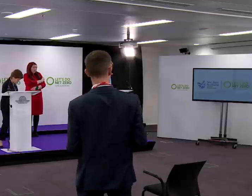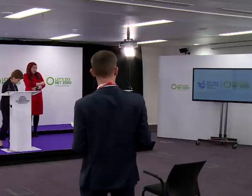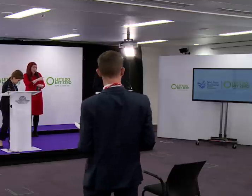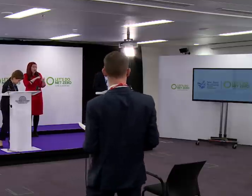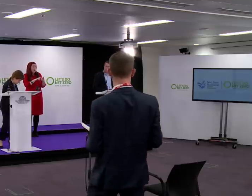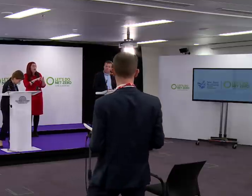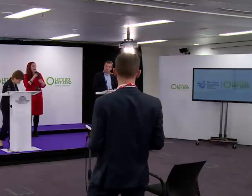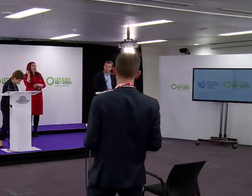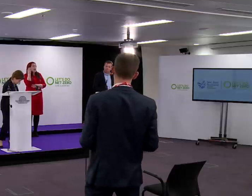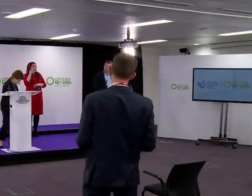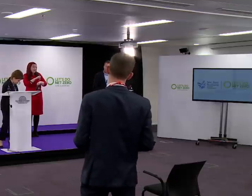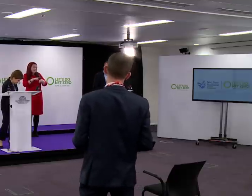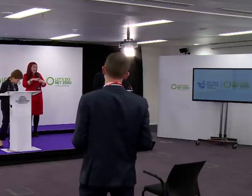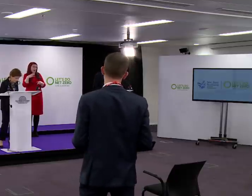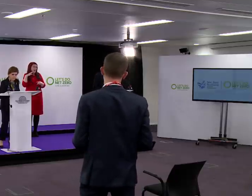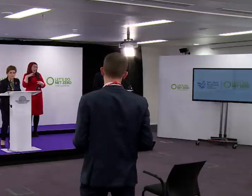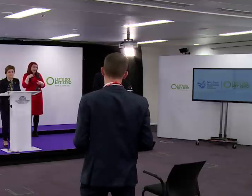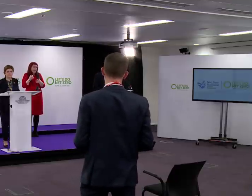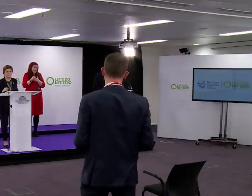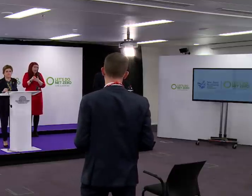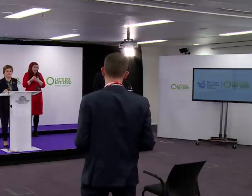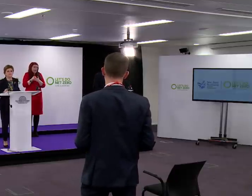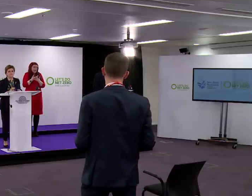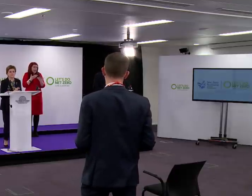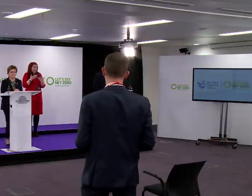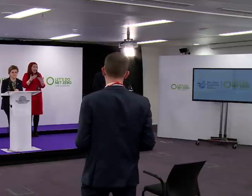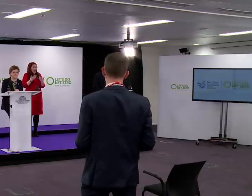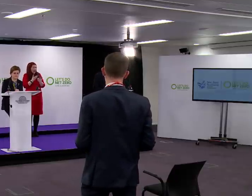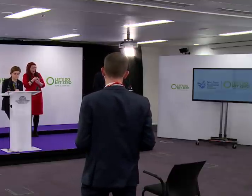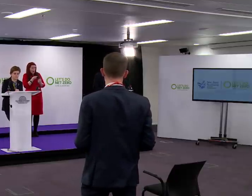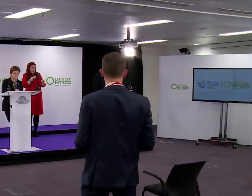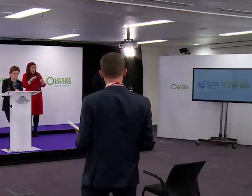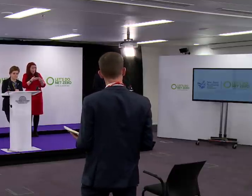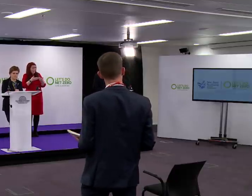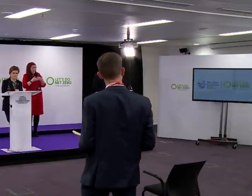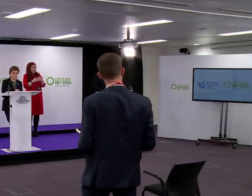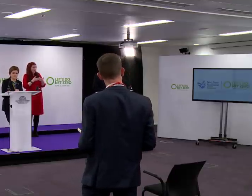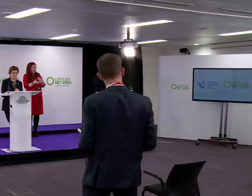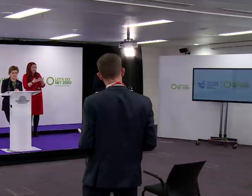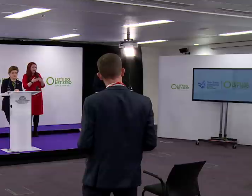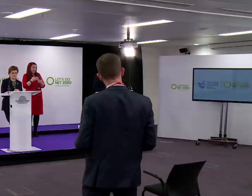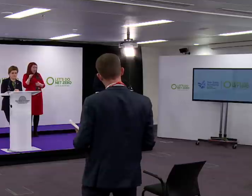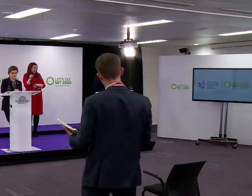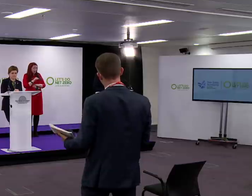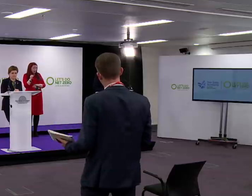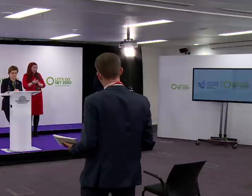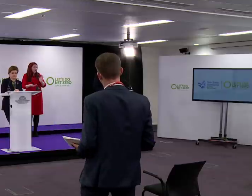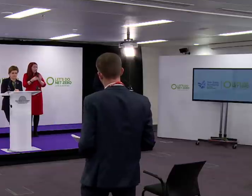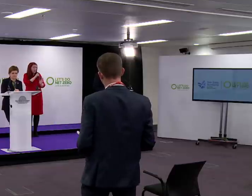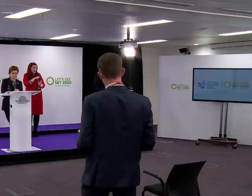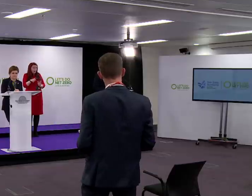already been at full stretch, how do you expect they will cope in the coming weeks with thousands of extra people in the city and